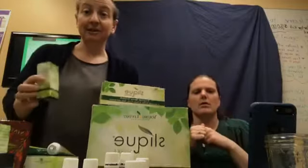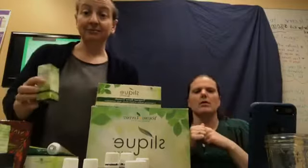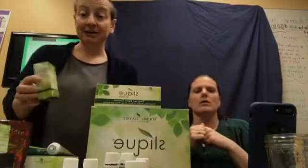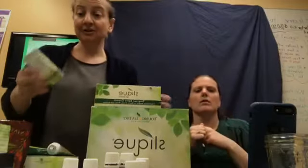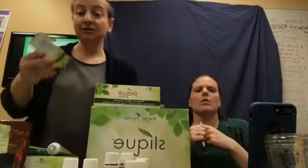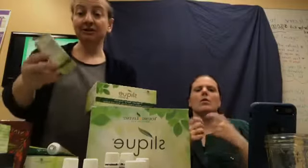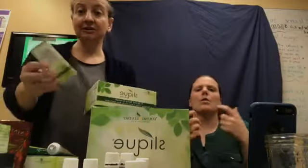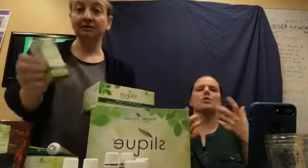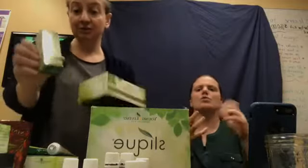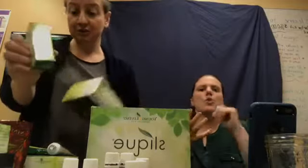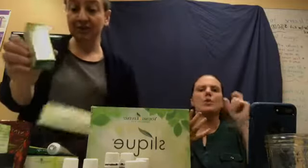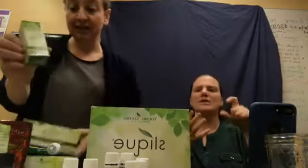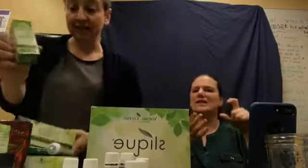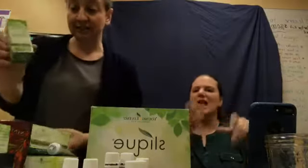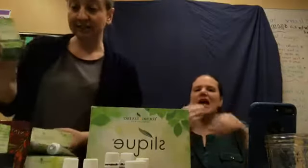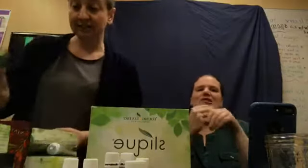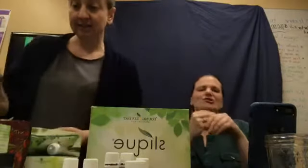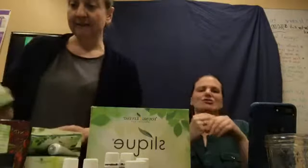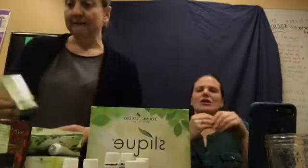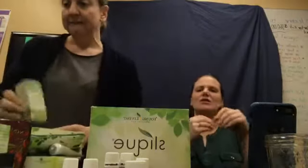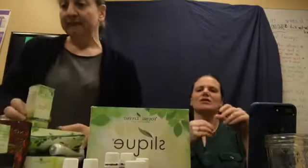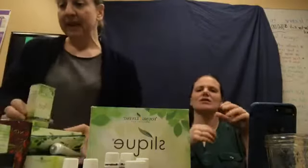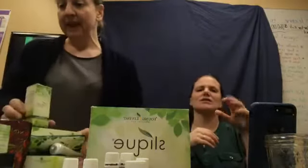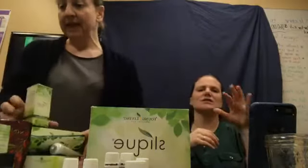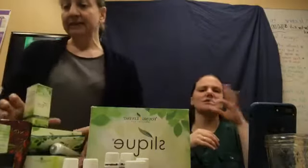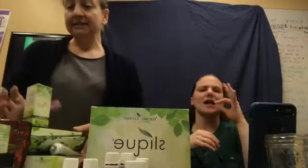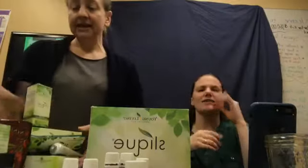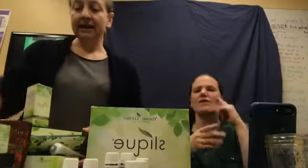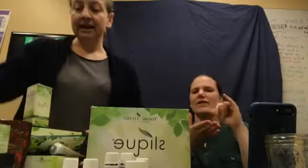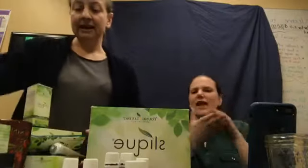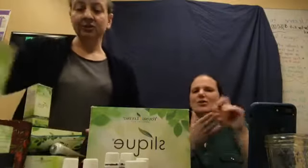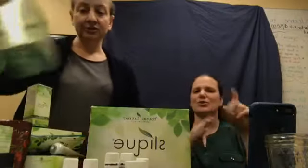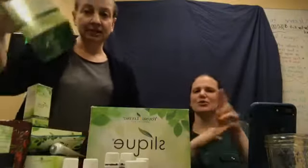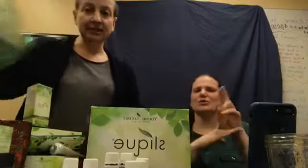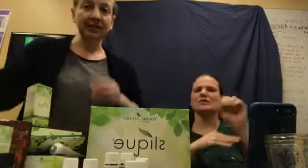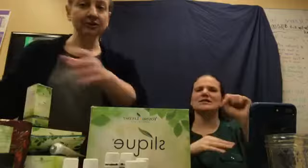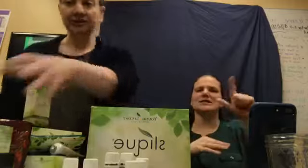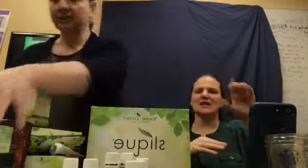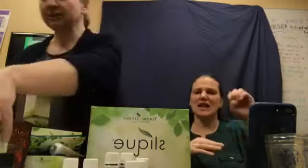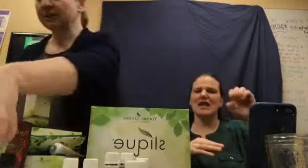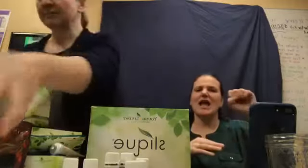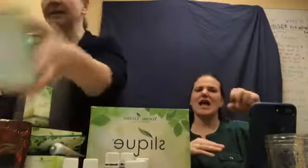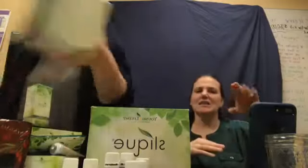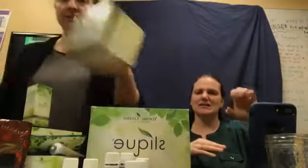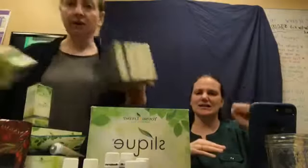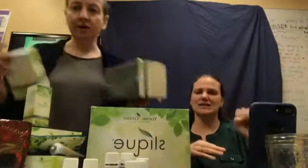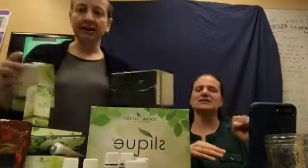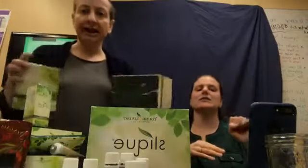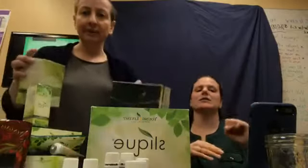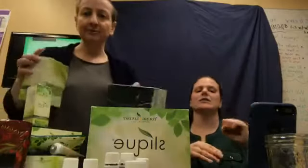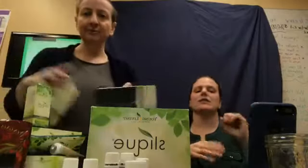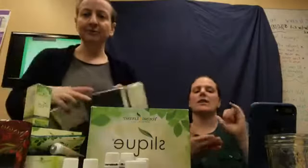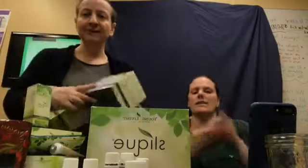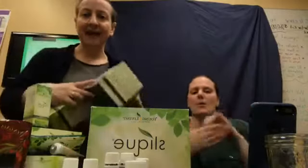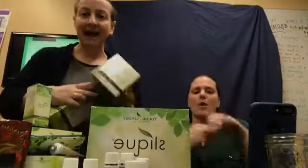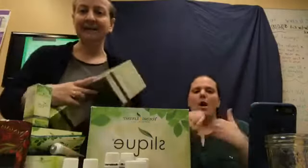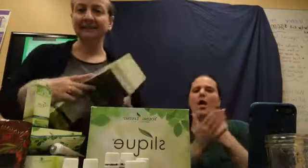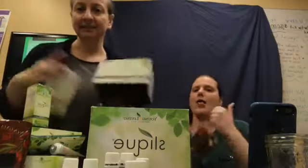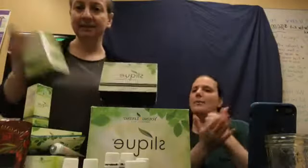Because, you're going to use your sleek essence. And, your tea and your citrus slim. And, these are all going to help you not eat so much.